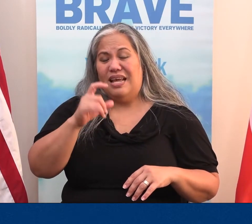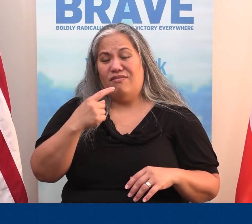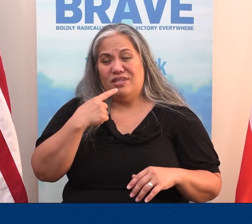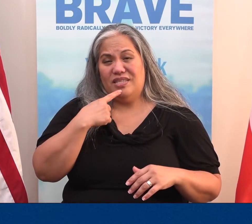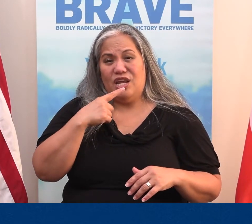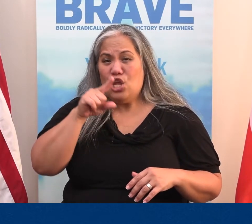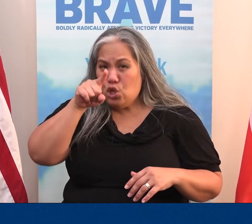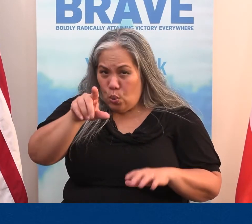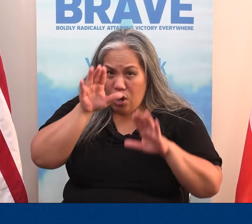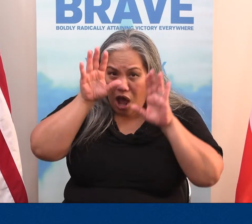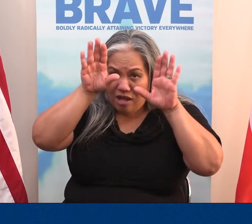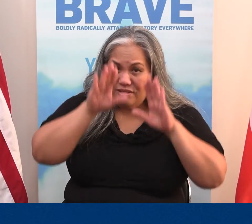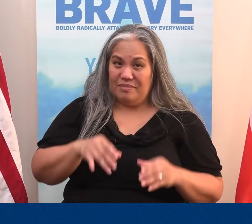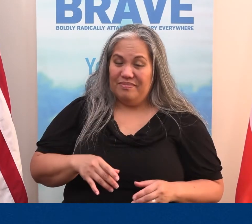I just have to say that you're awesome.